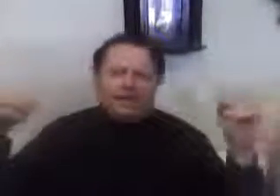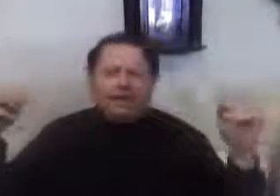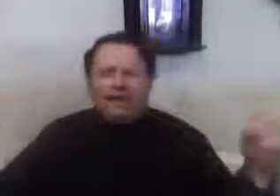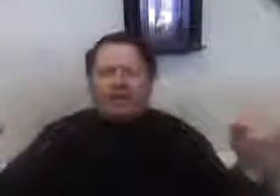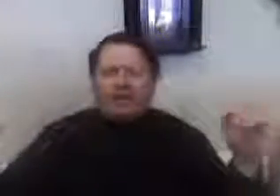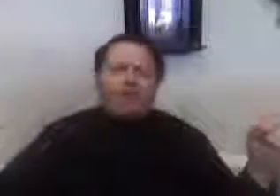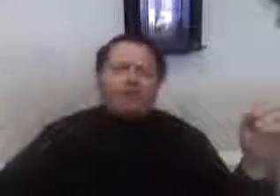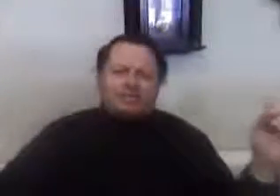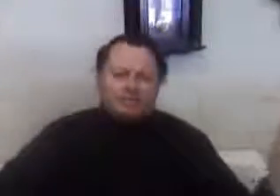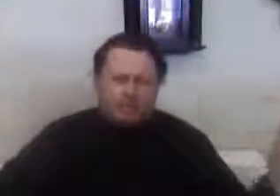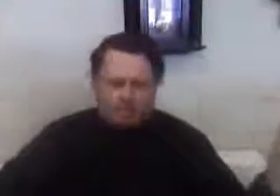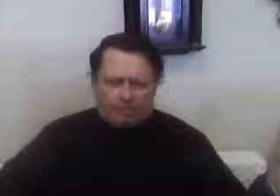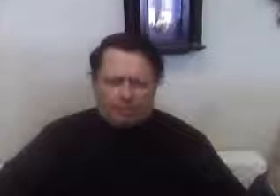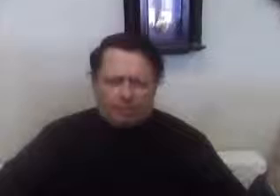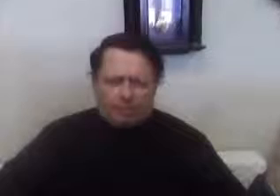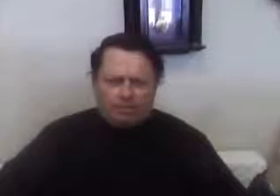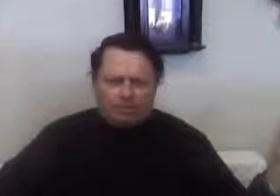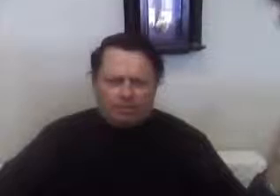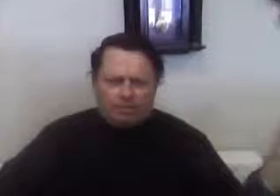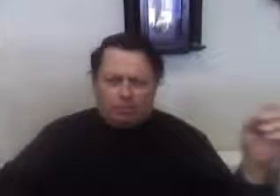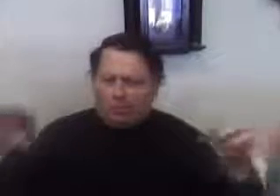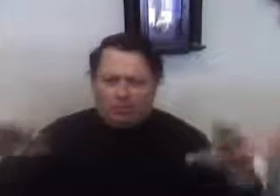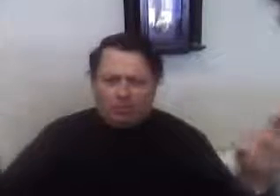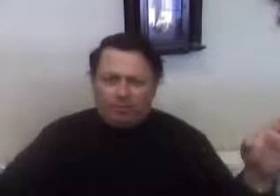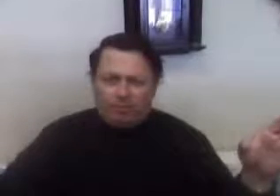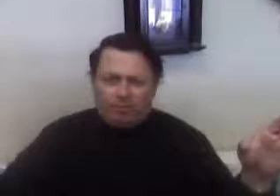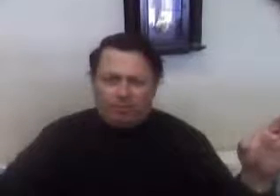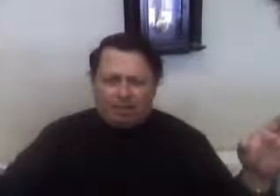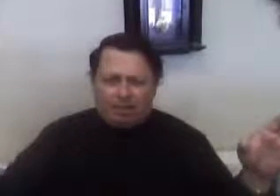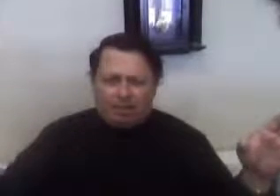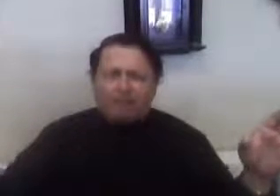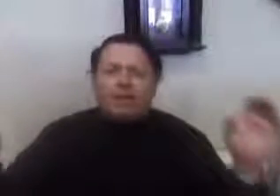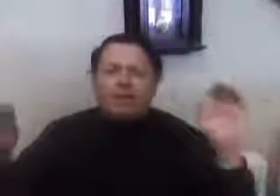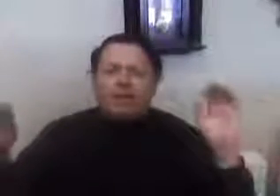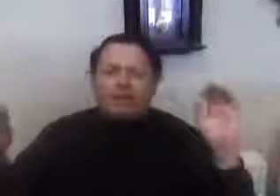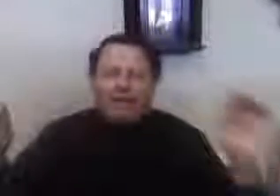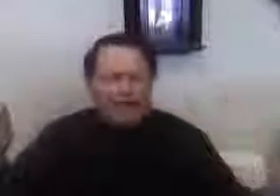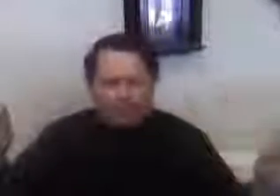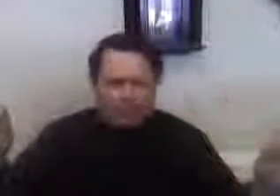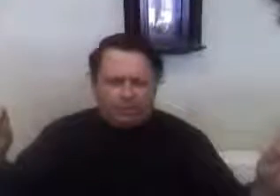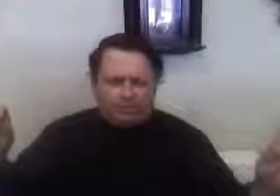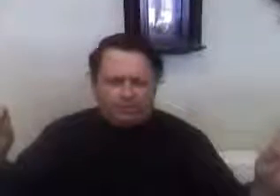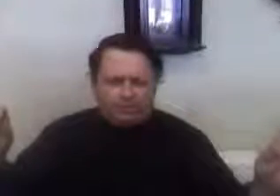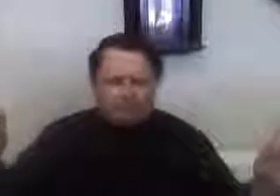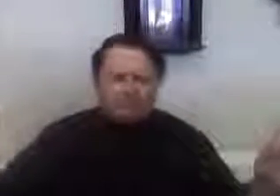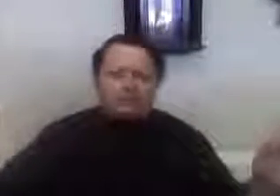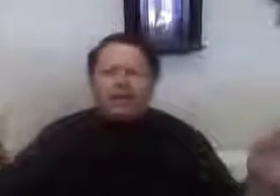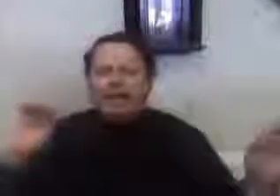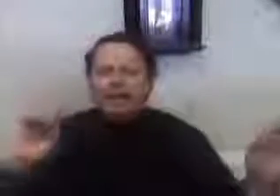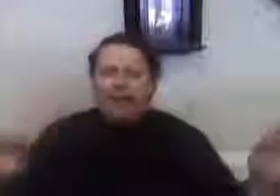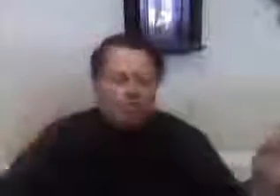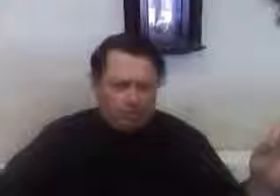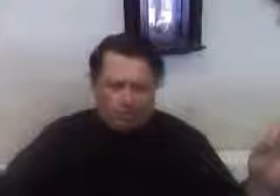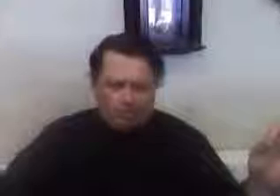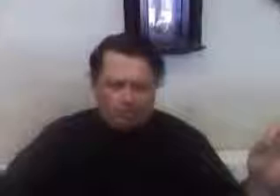economic systems. We're going very basic here. Capitalism and Communism.